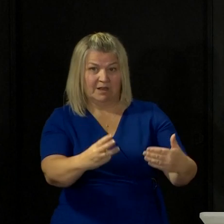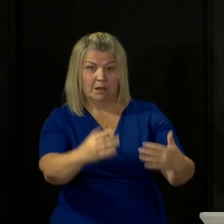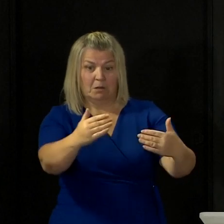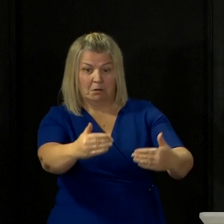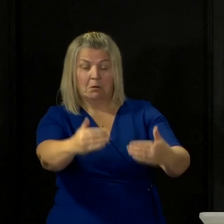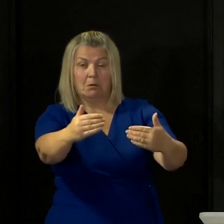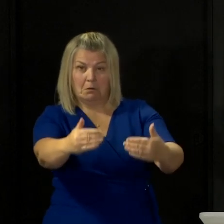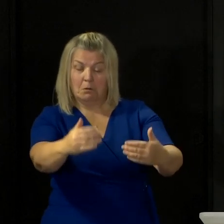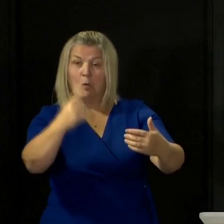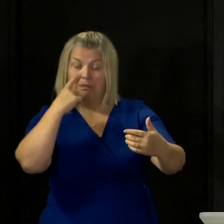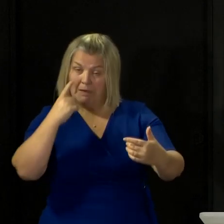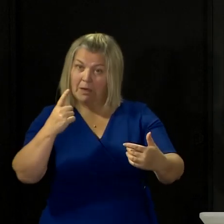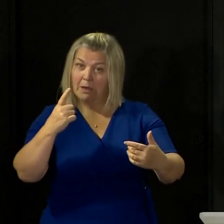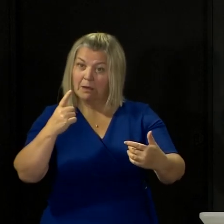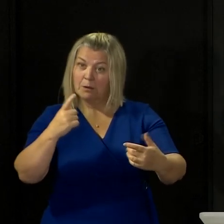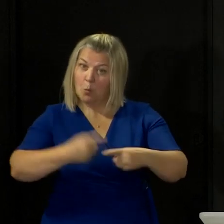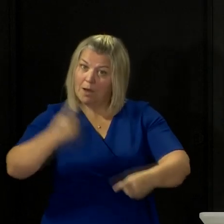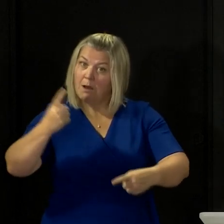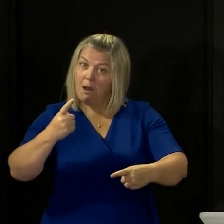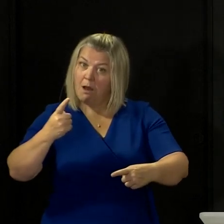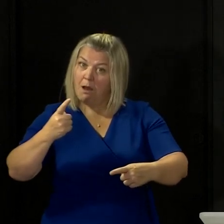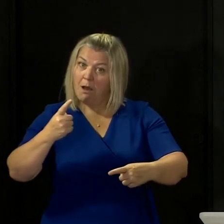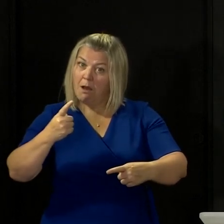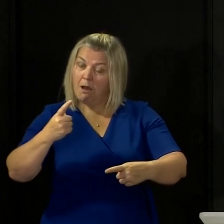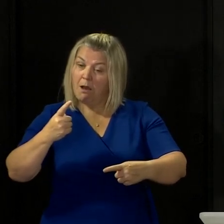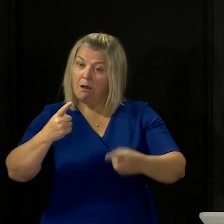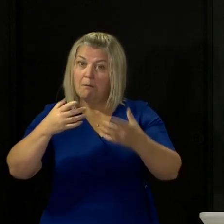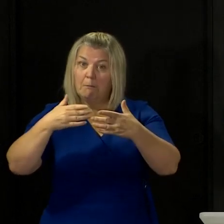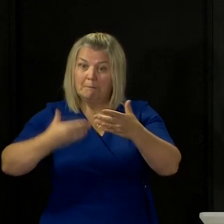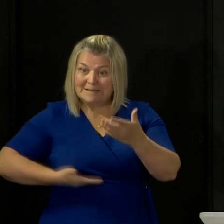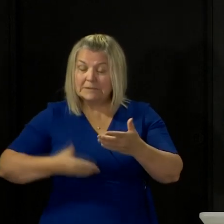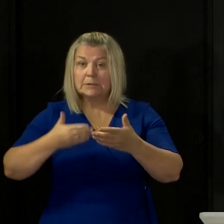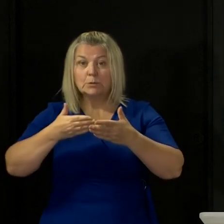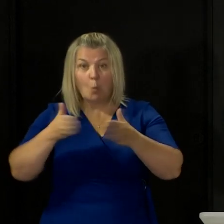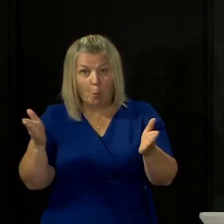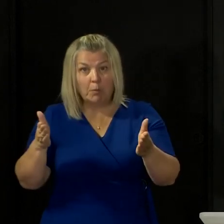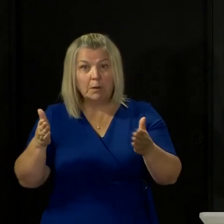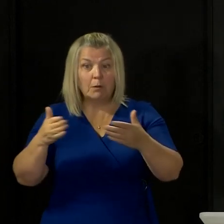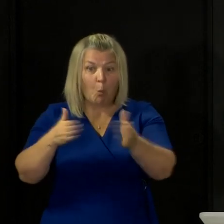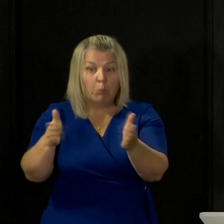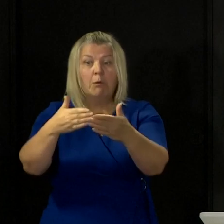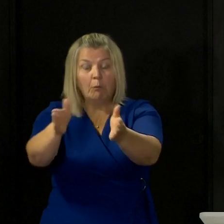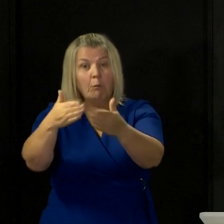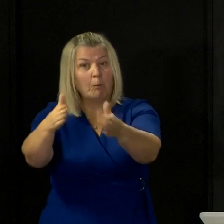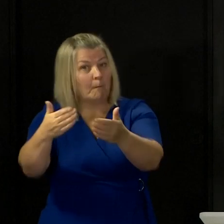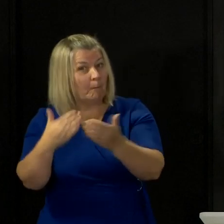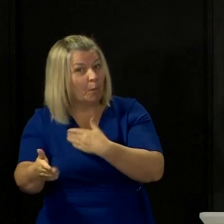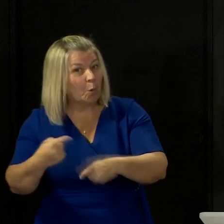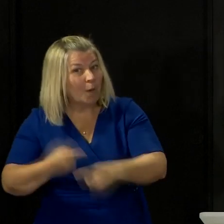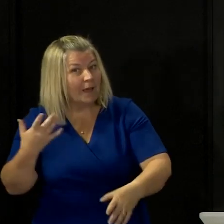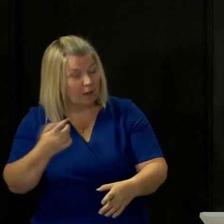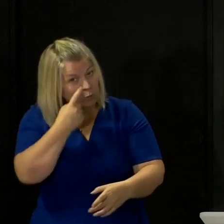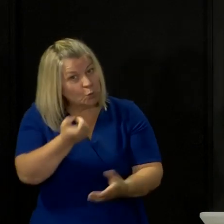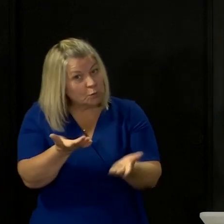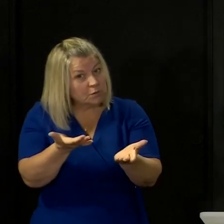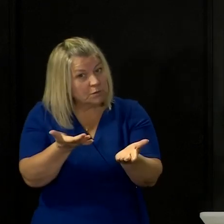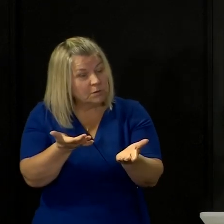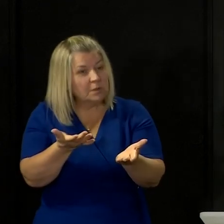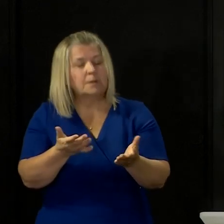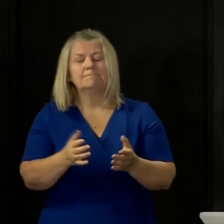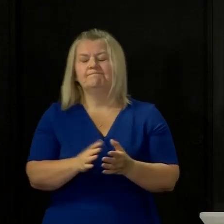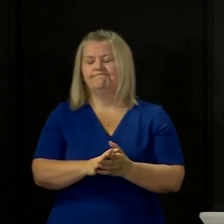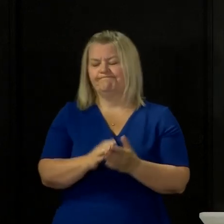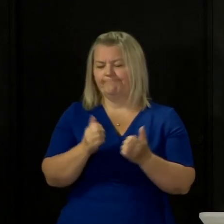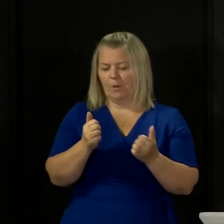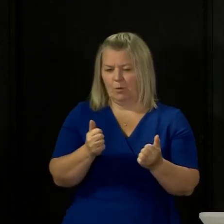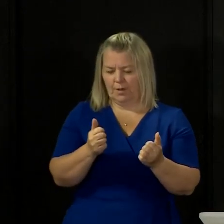reopening businesses far earlier than your route map had previously suggested? Let me make three quick